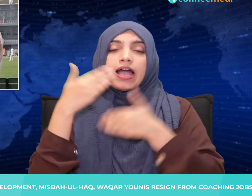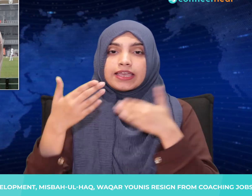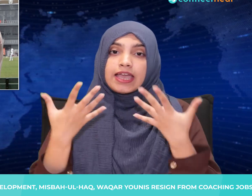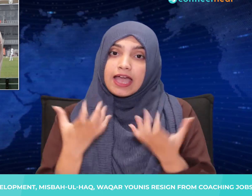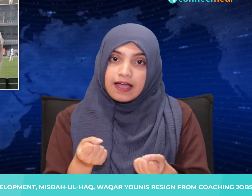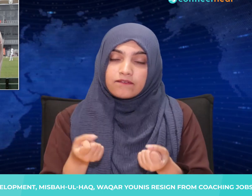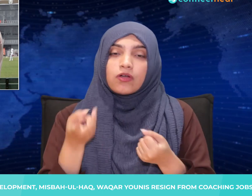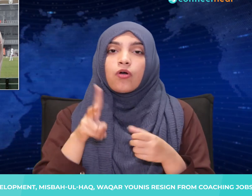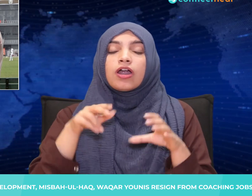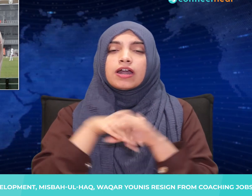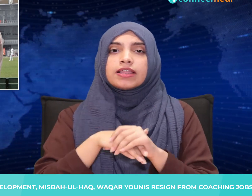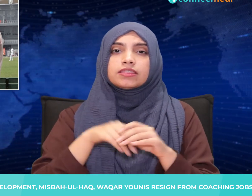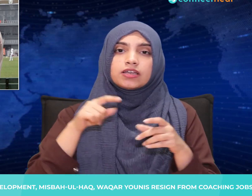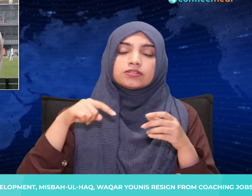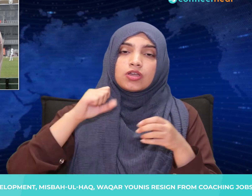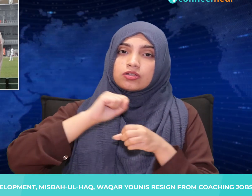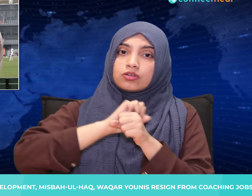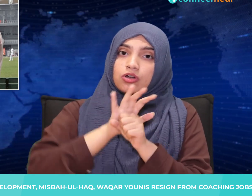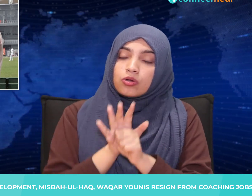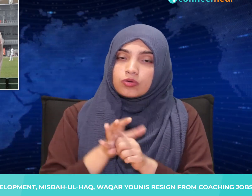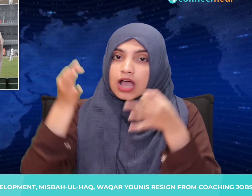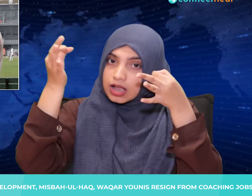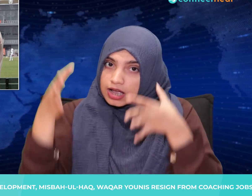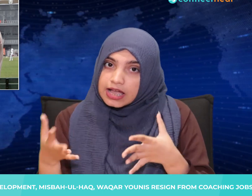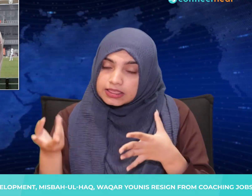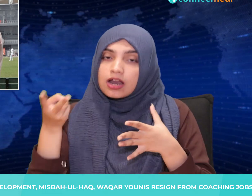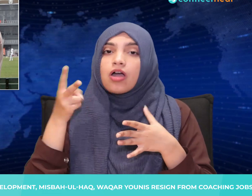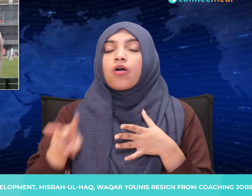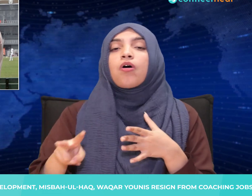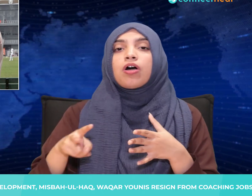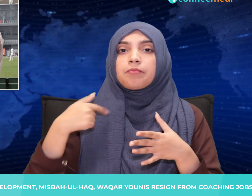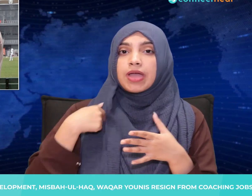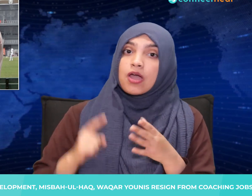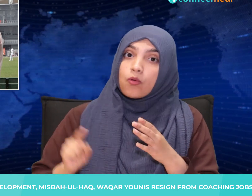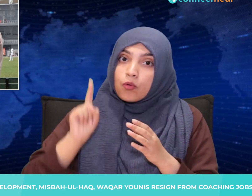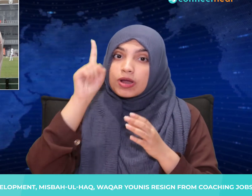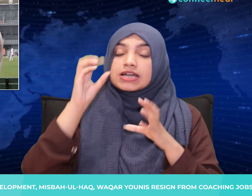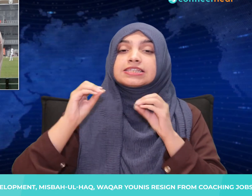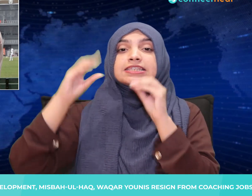a bio-secure environment, I have decided to step down from the role.